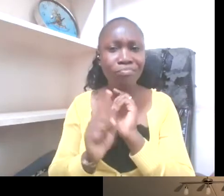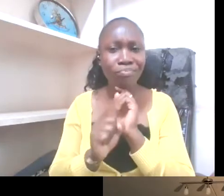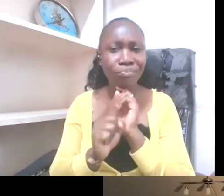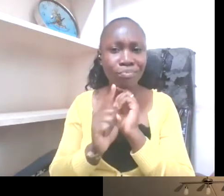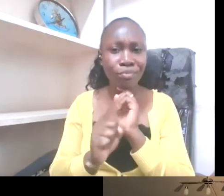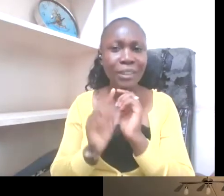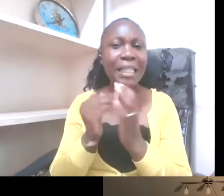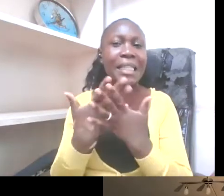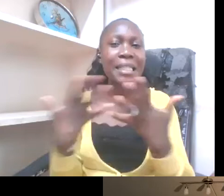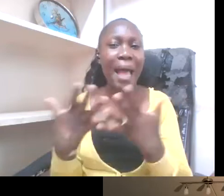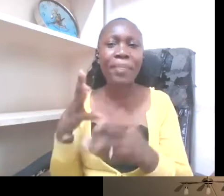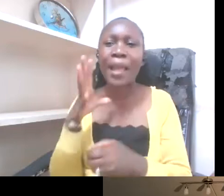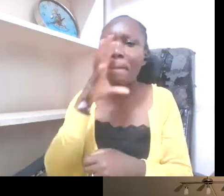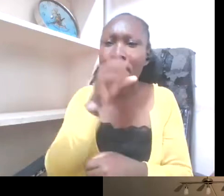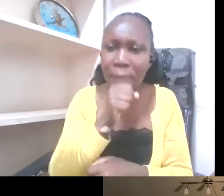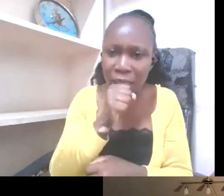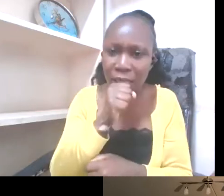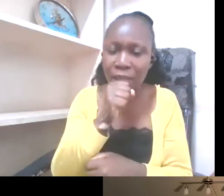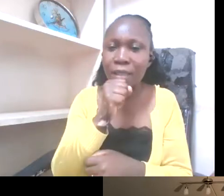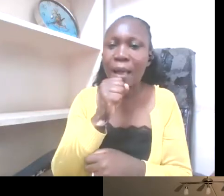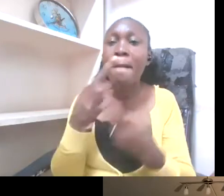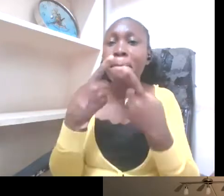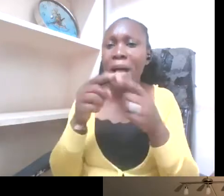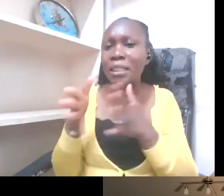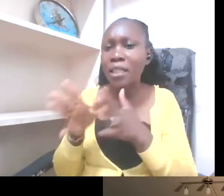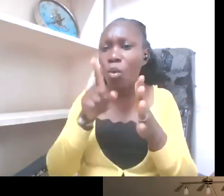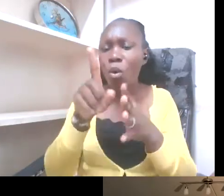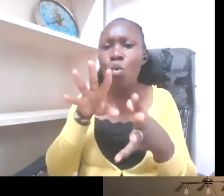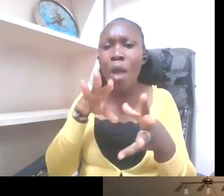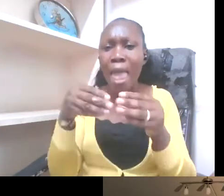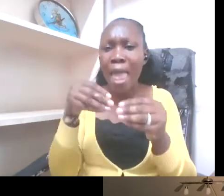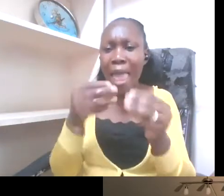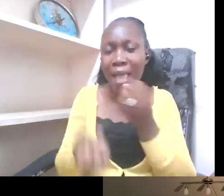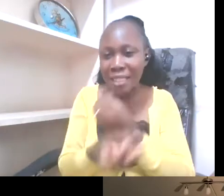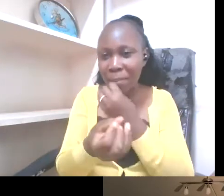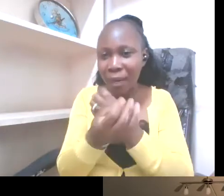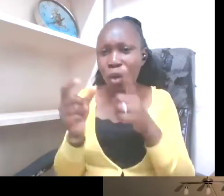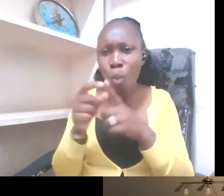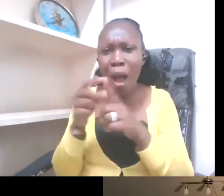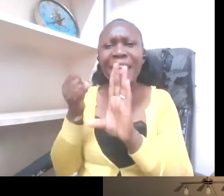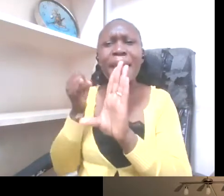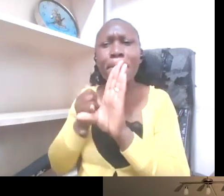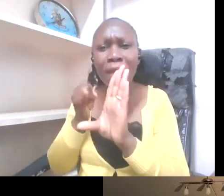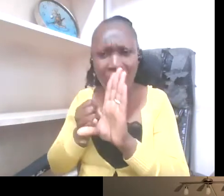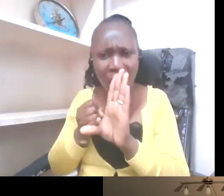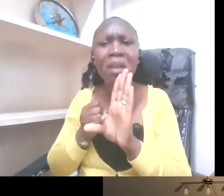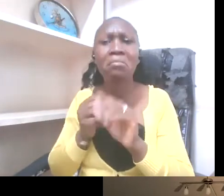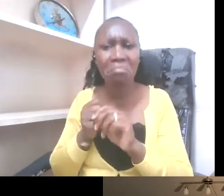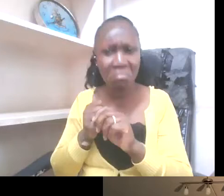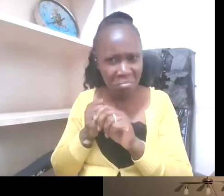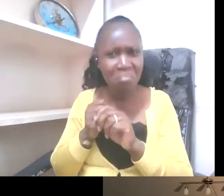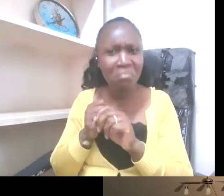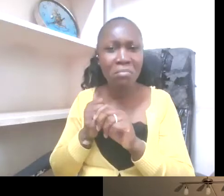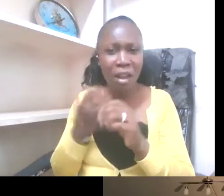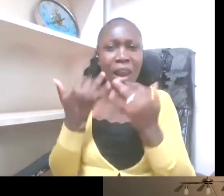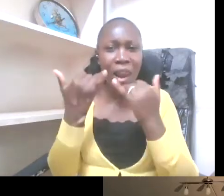lacking, as you also explained over the word impaired, which I wasn't so aware of. thanks for for highlighting